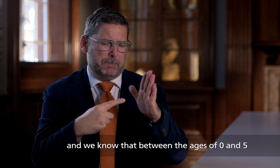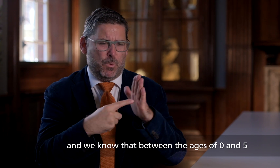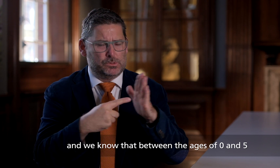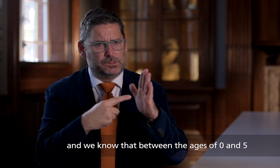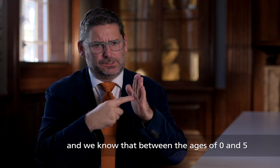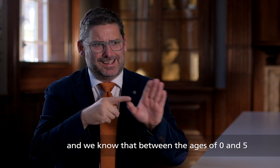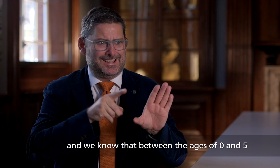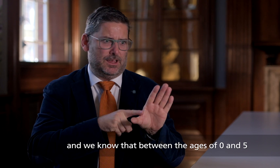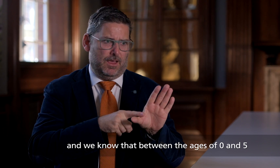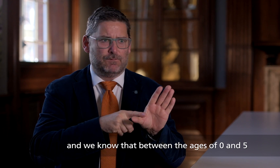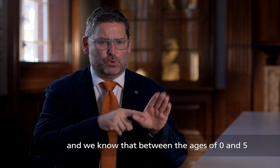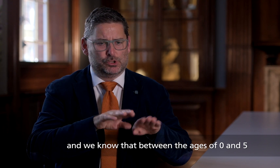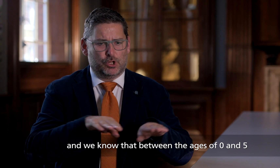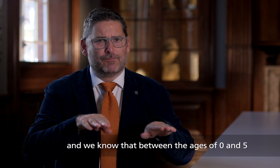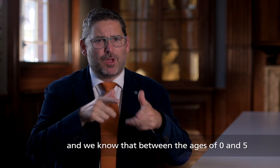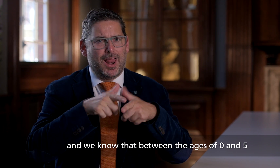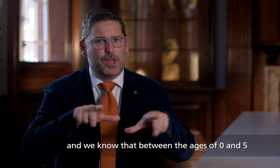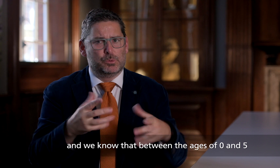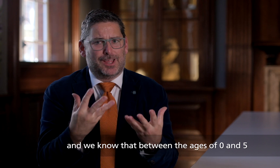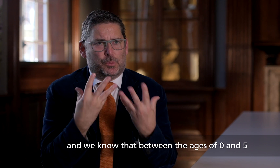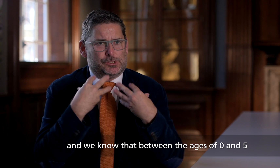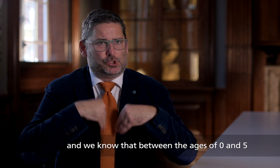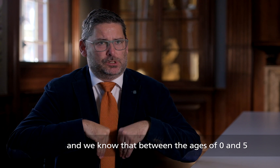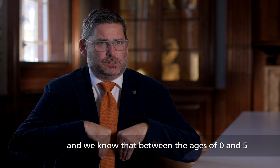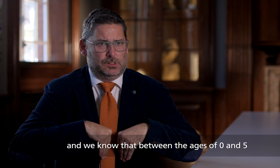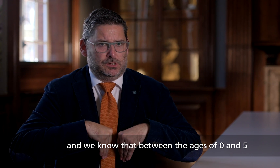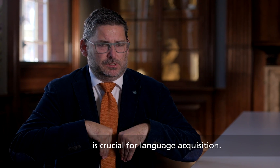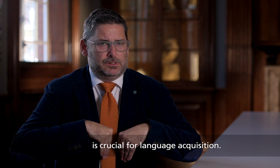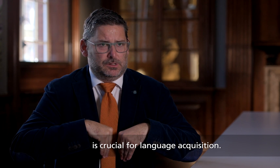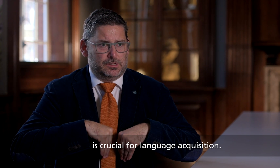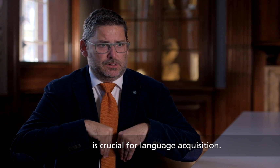And we know that between the ages of 0 and 5, it's crucial for language acquisition.